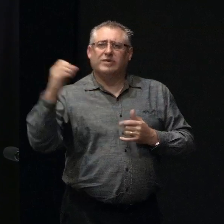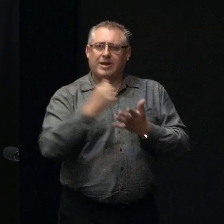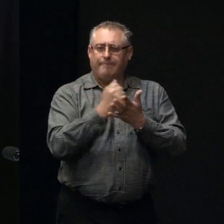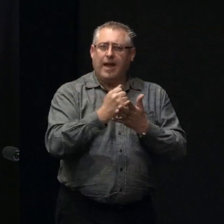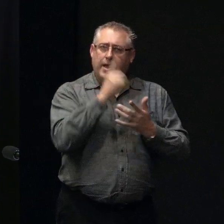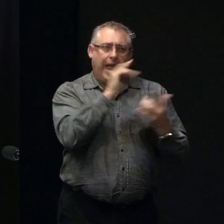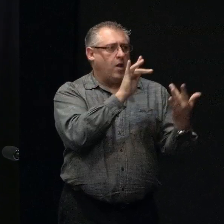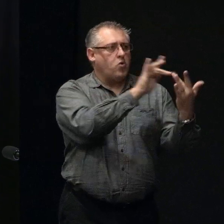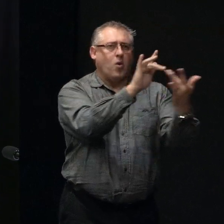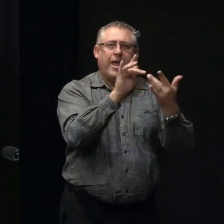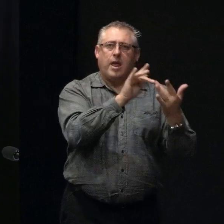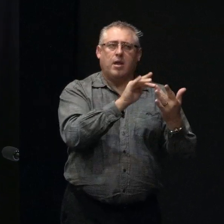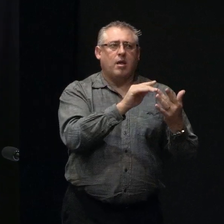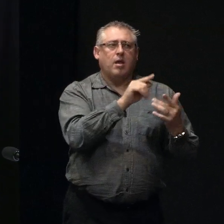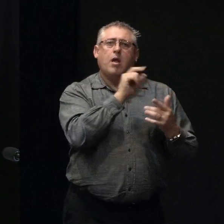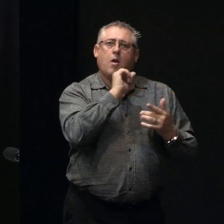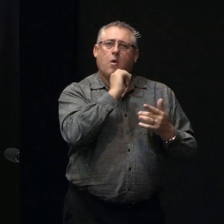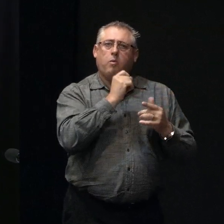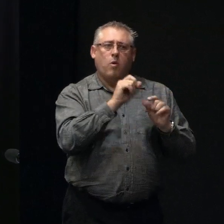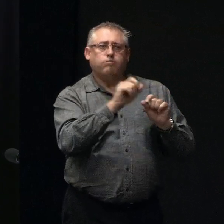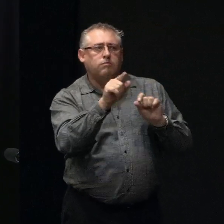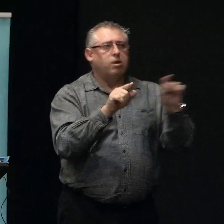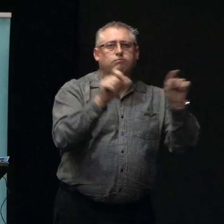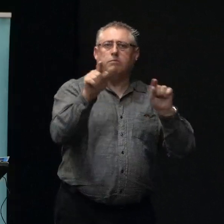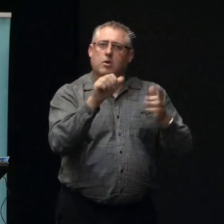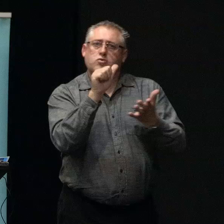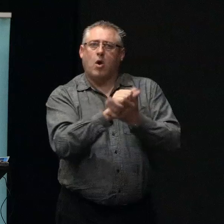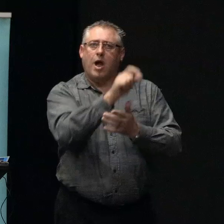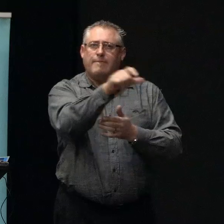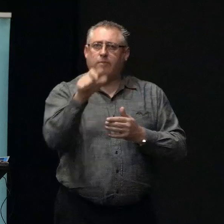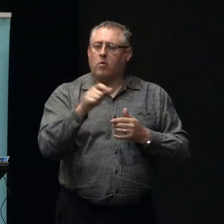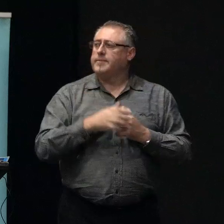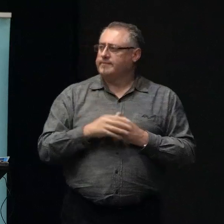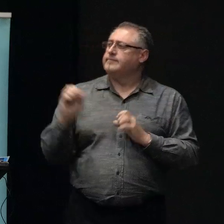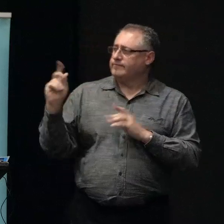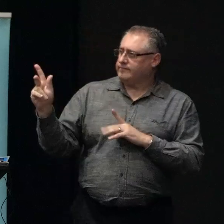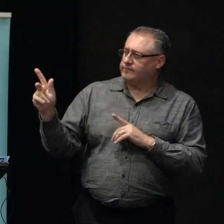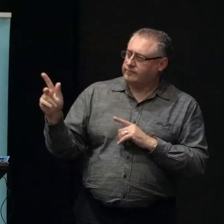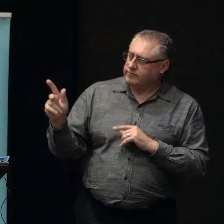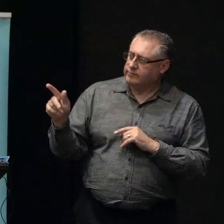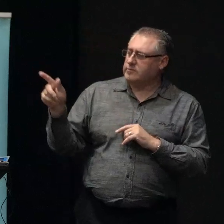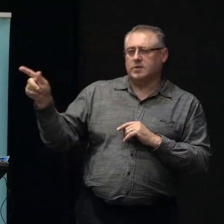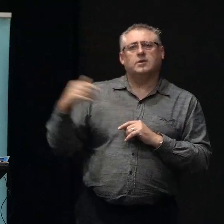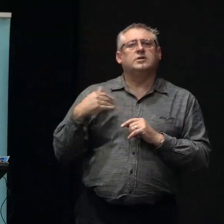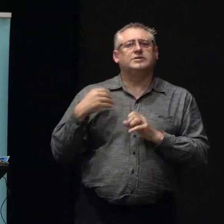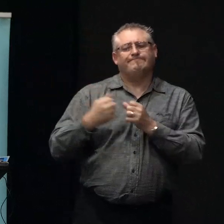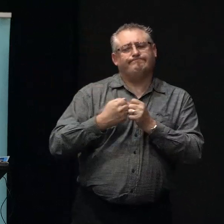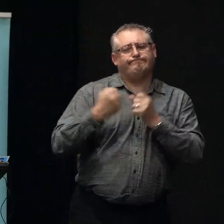and those people can direct you to the right people to talk to. Okay. Sorry, just to elaborate on that.